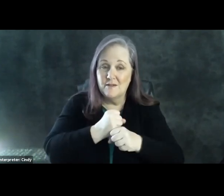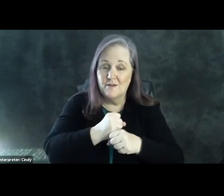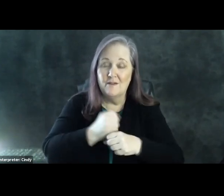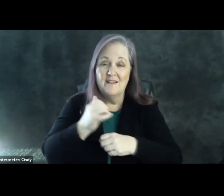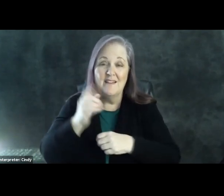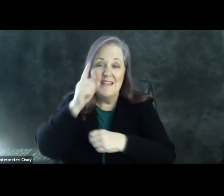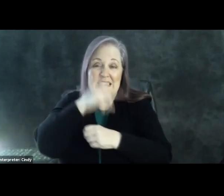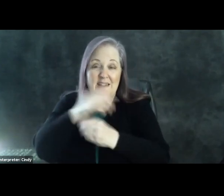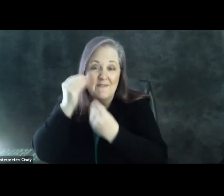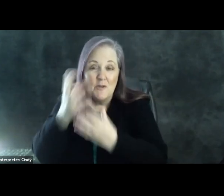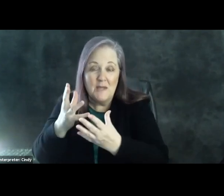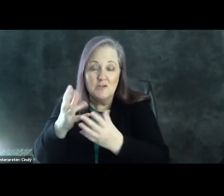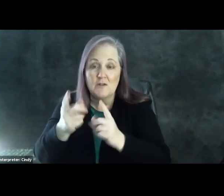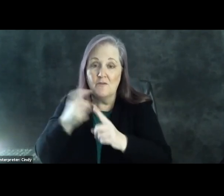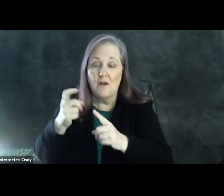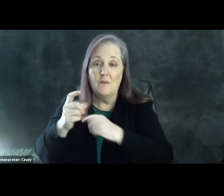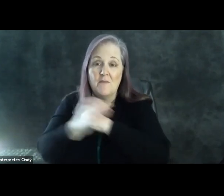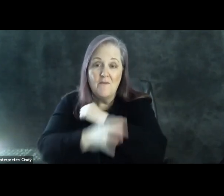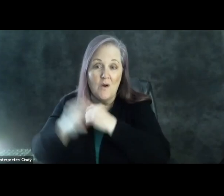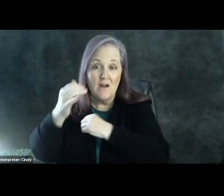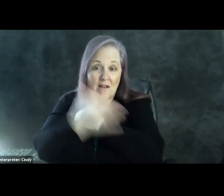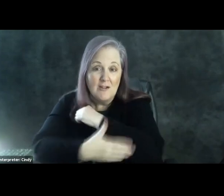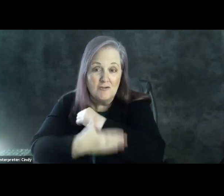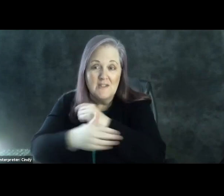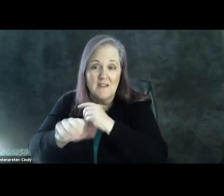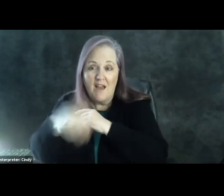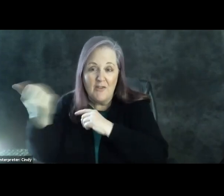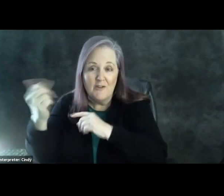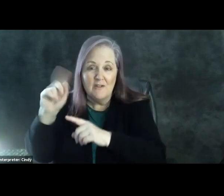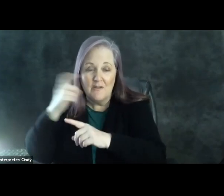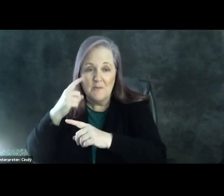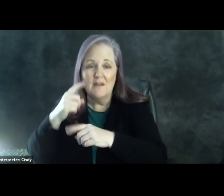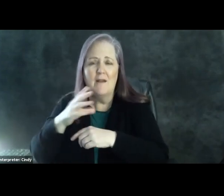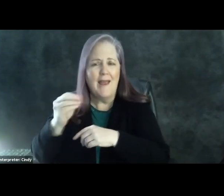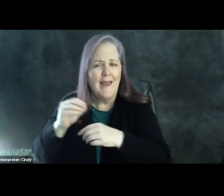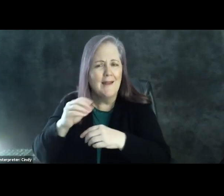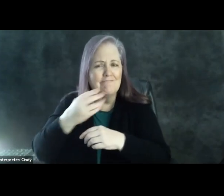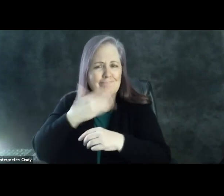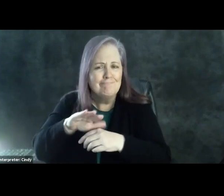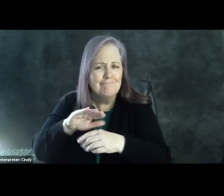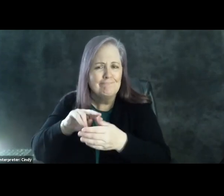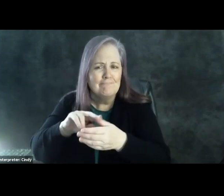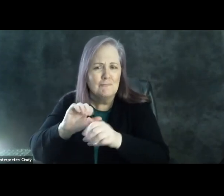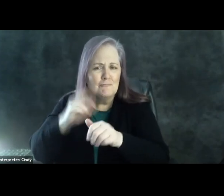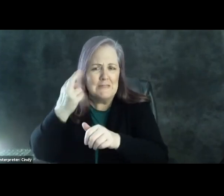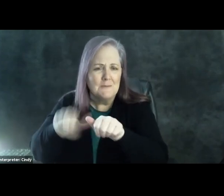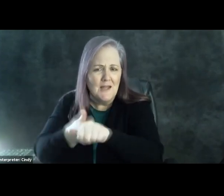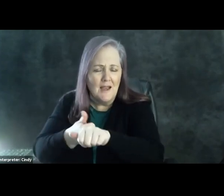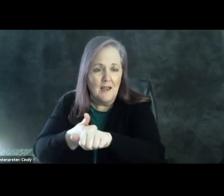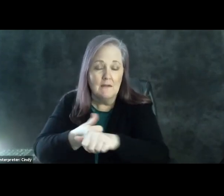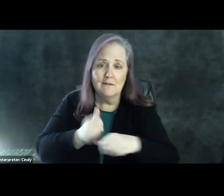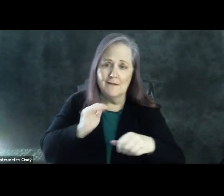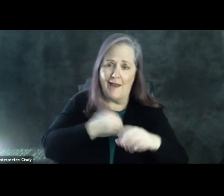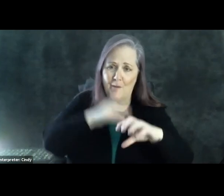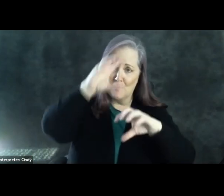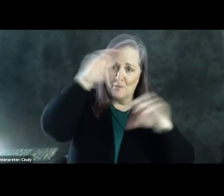coming out from foreign sources and other malevolent forces, but the actual president of the United States is engaging in this